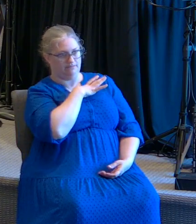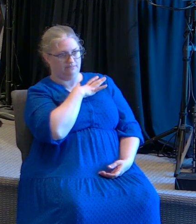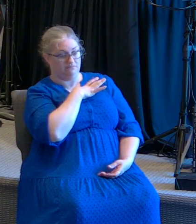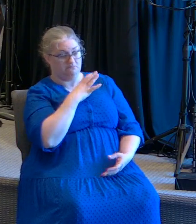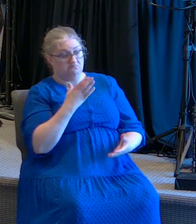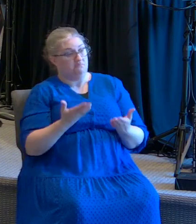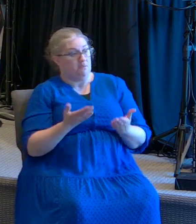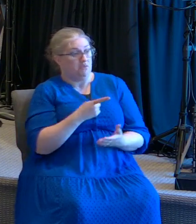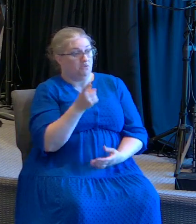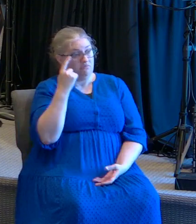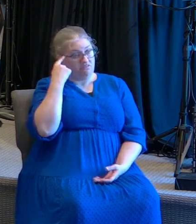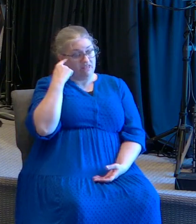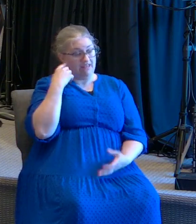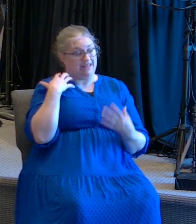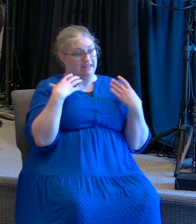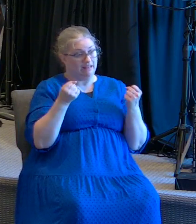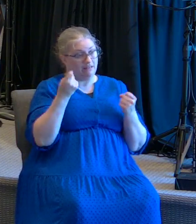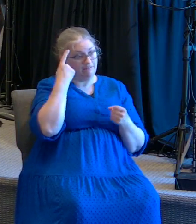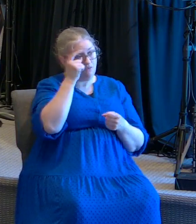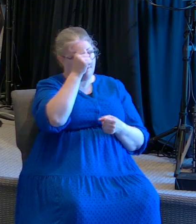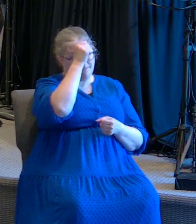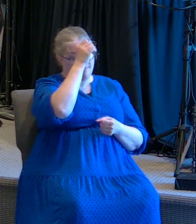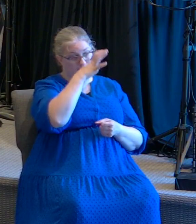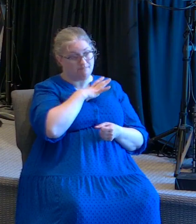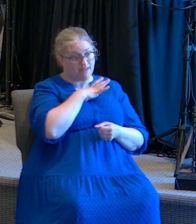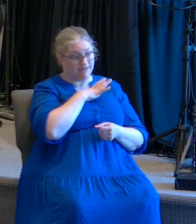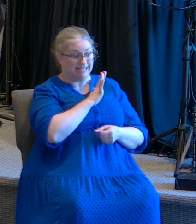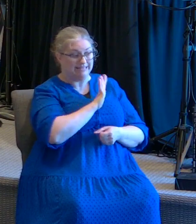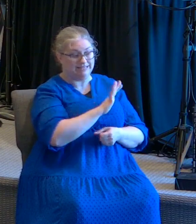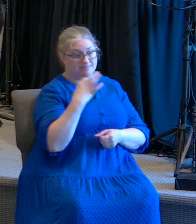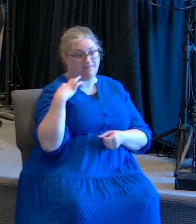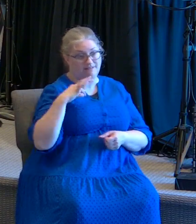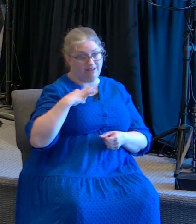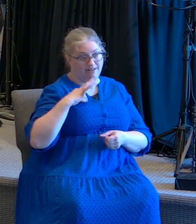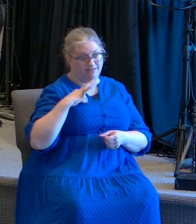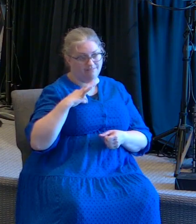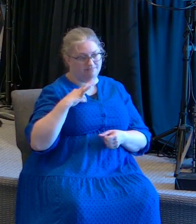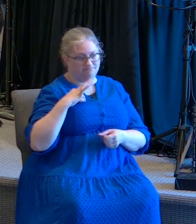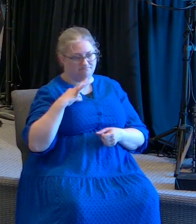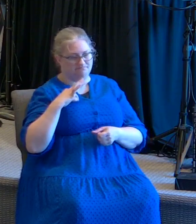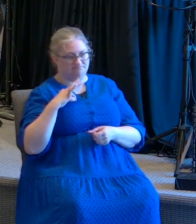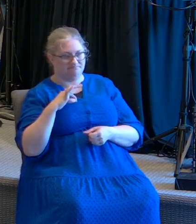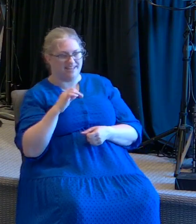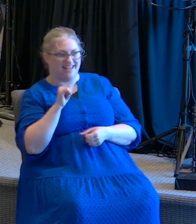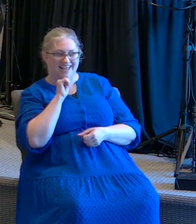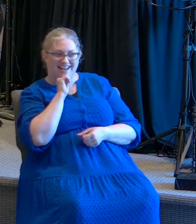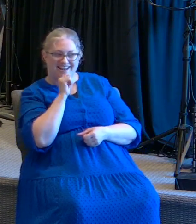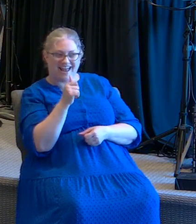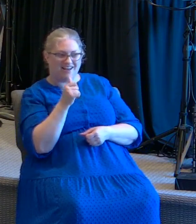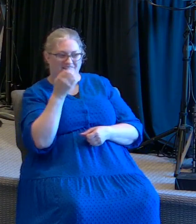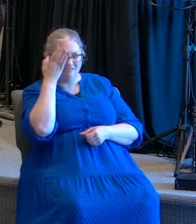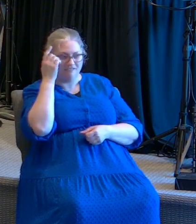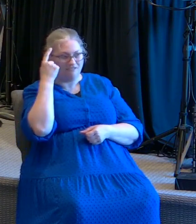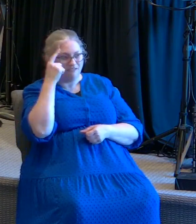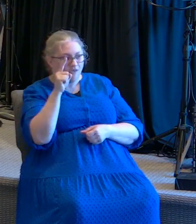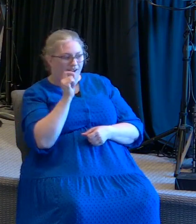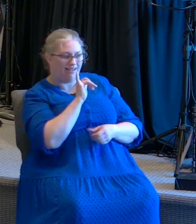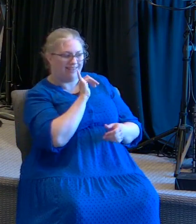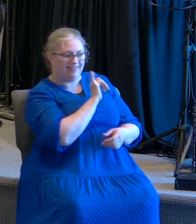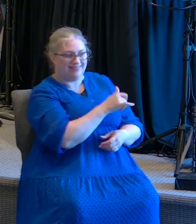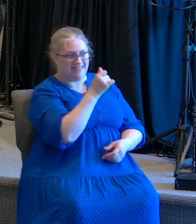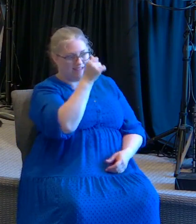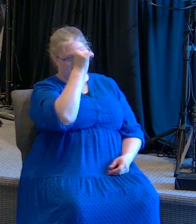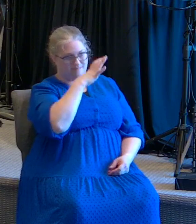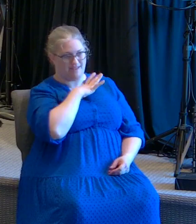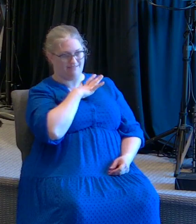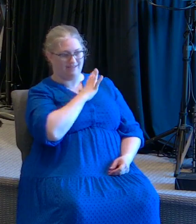A lo mejor dice usted, pues, se benefició de la sanidad. But Jesus didn't say it was for his benefit. Pero Jesús no dijo que era para beneficio